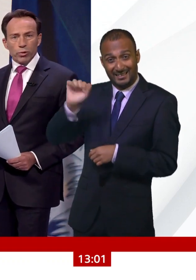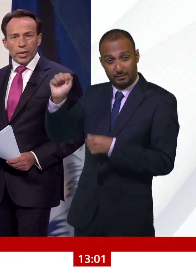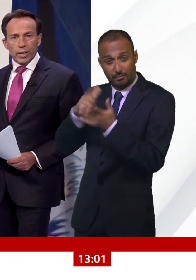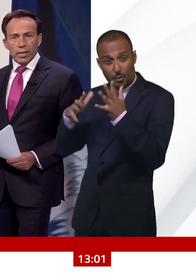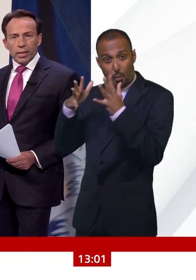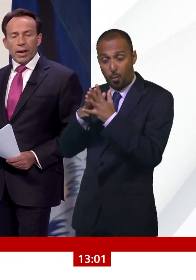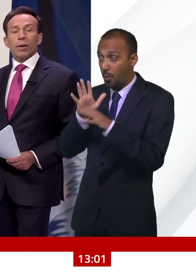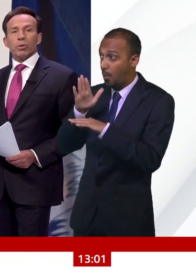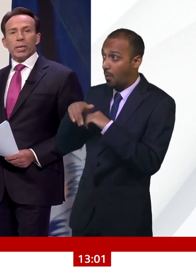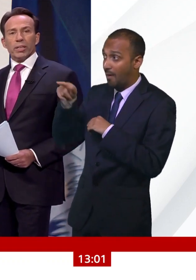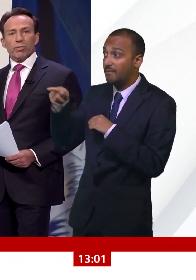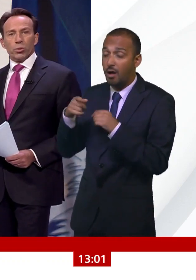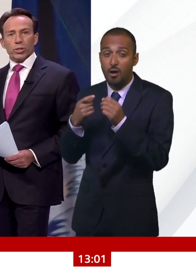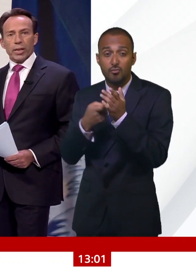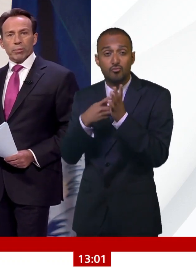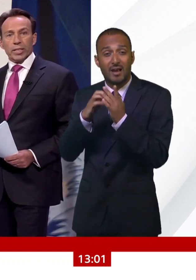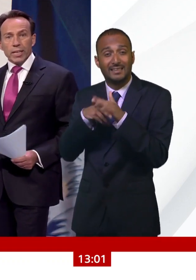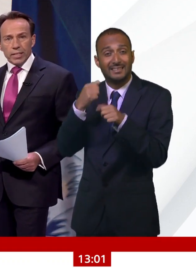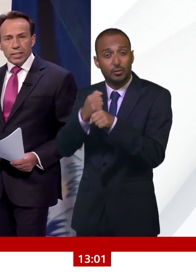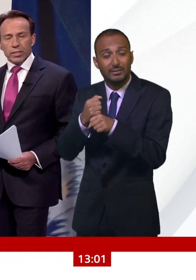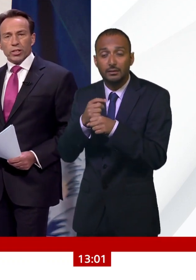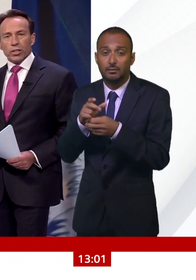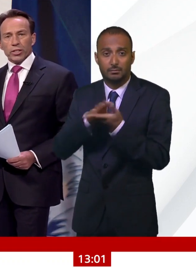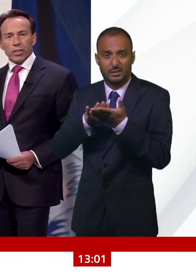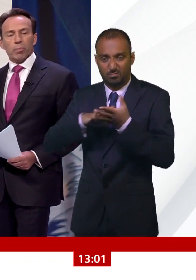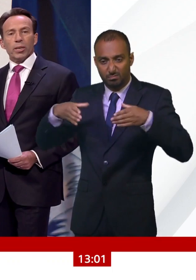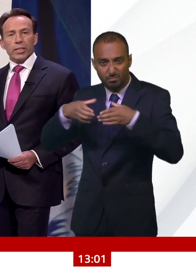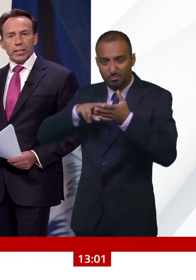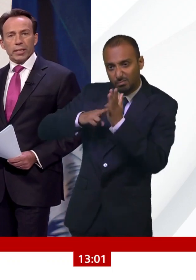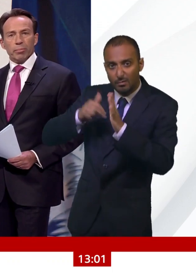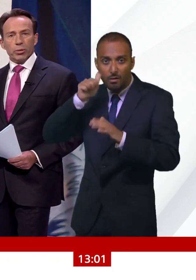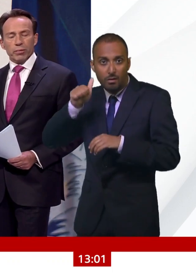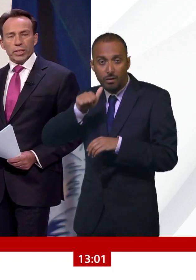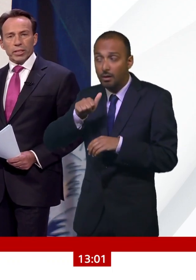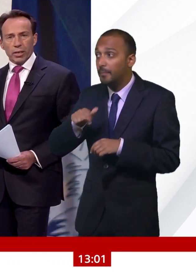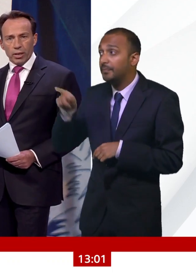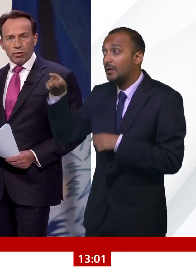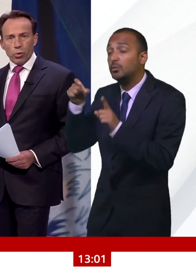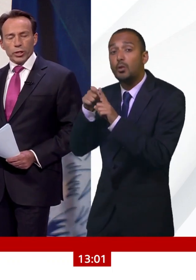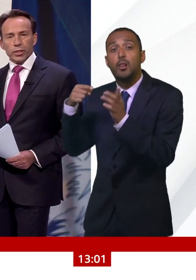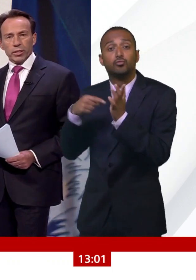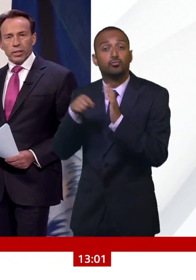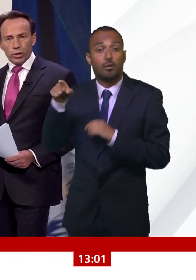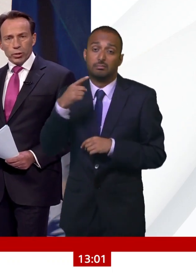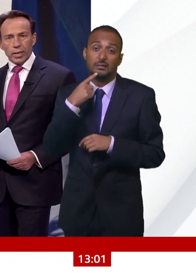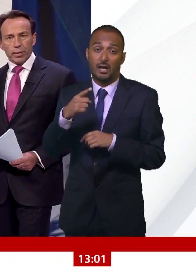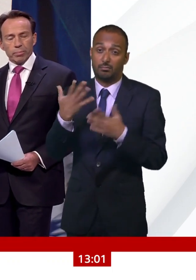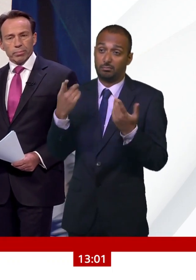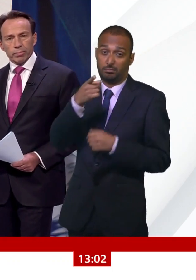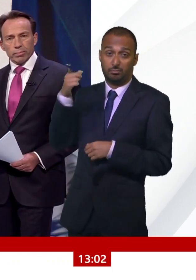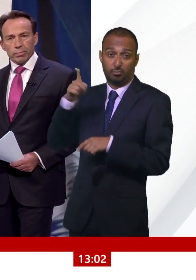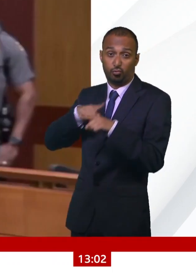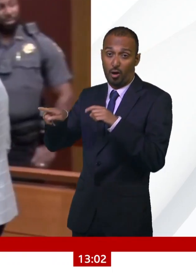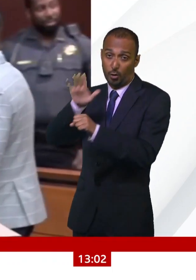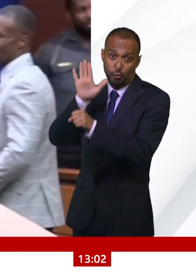forgery and with making false statements. He says the charges are politically motivated. From Washington, Sean Dilley.